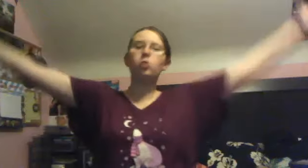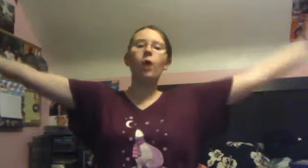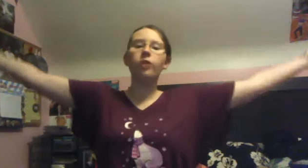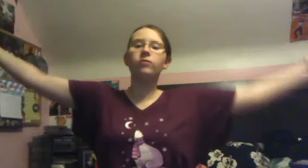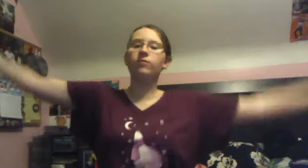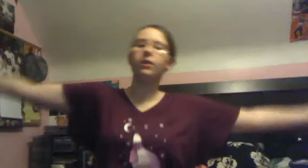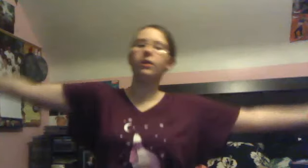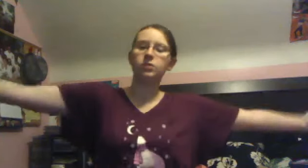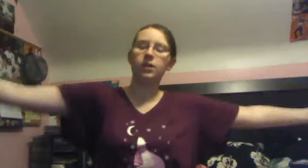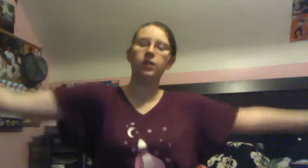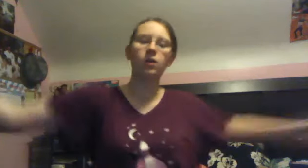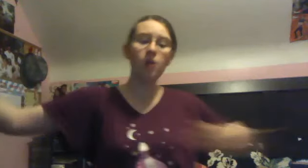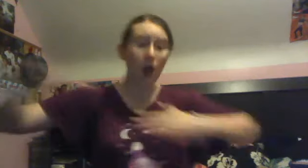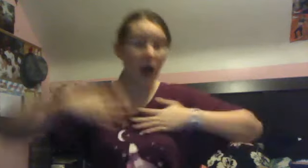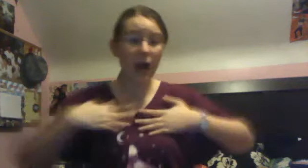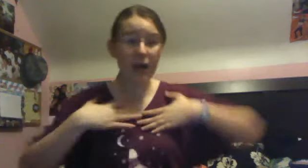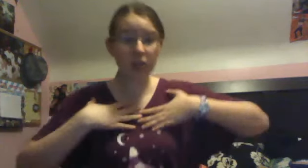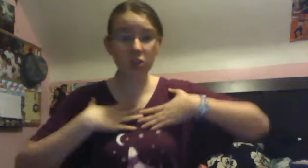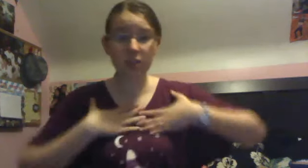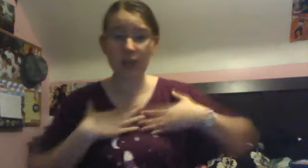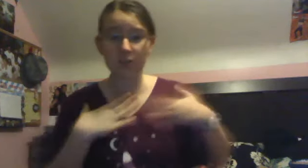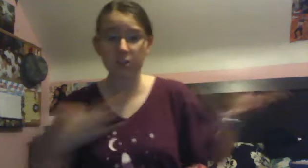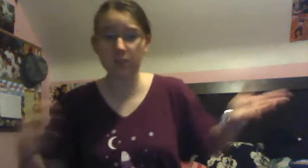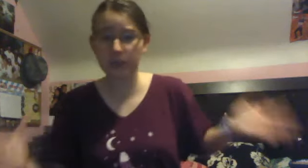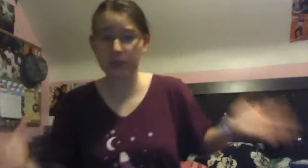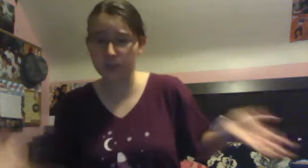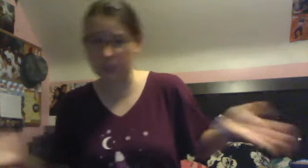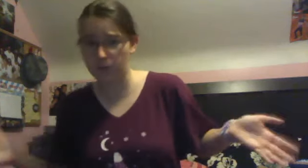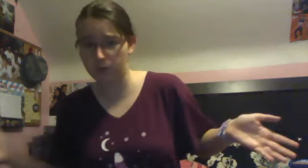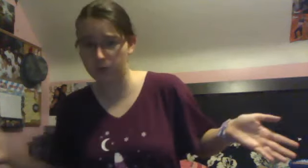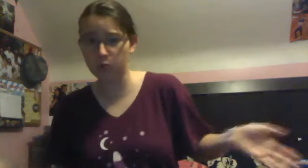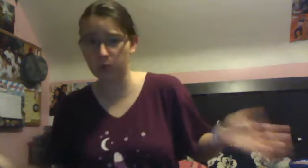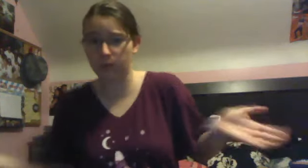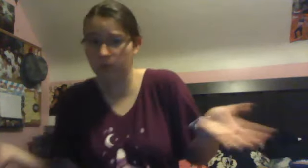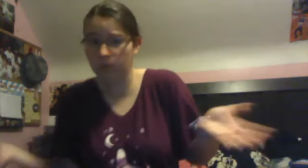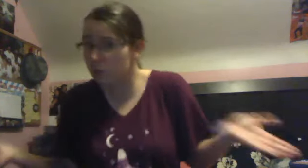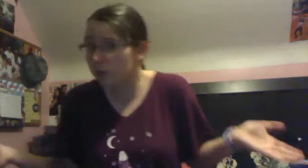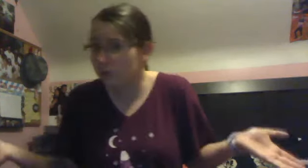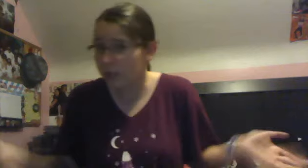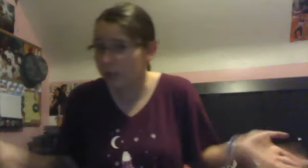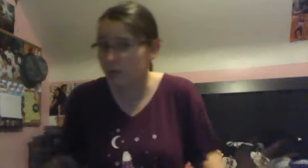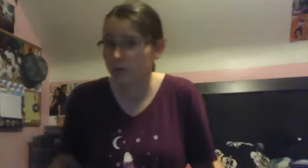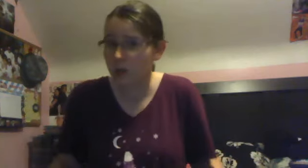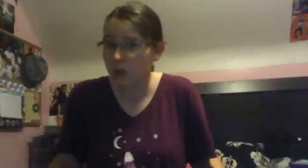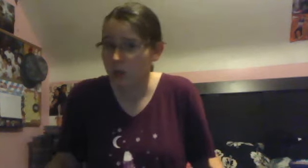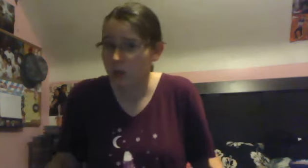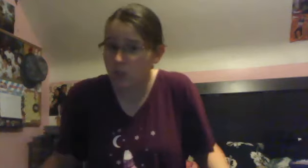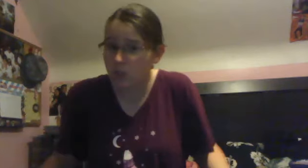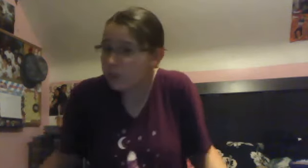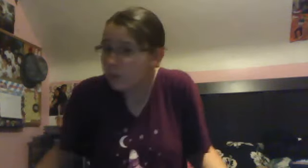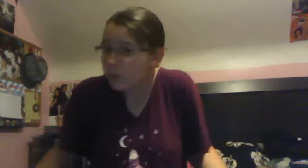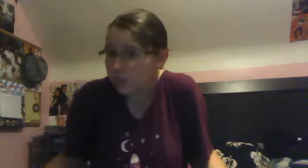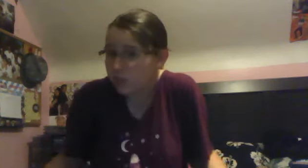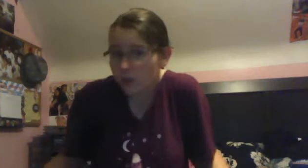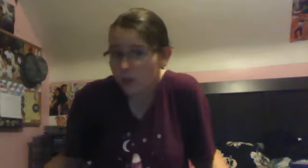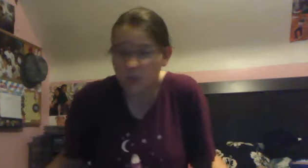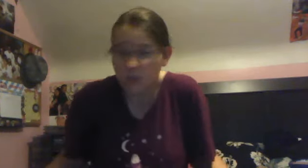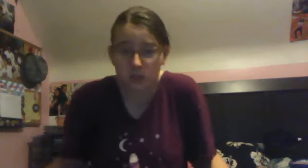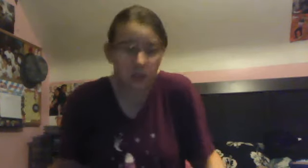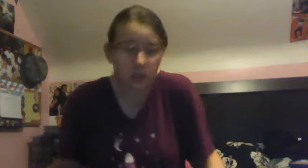videos. Like, I actually never suspected myself to live up to 200 videos. Just to be perfectly honest. Um,